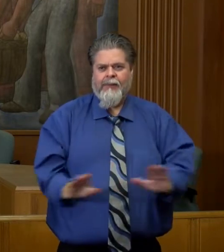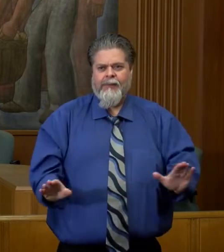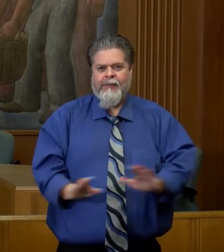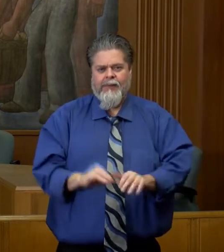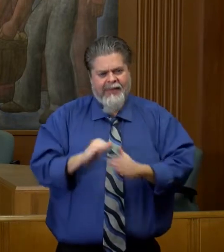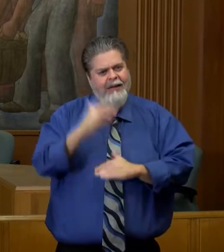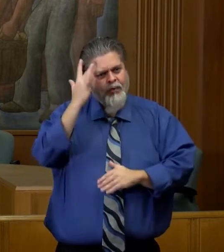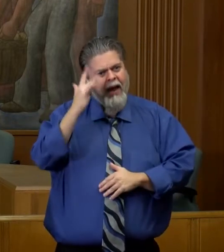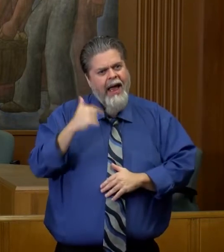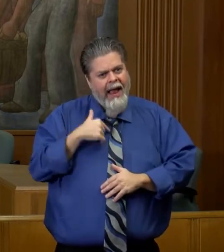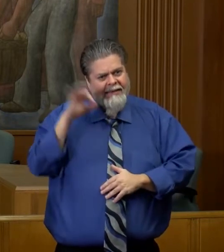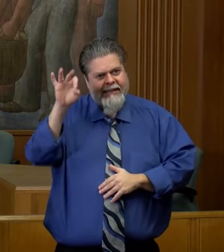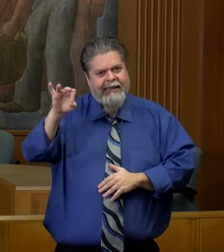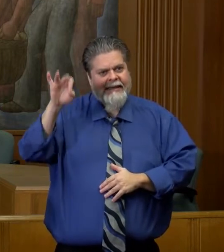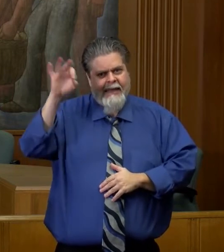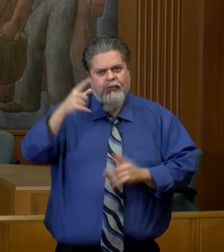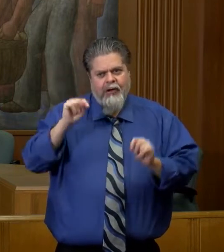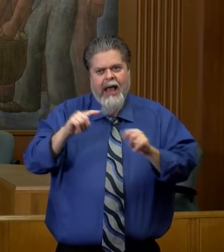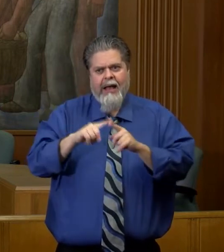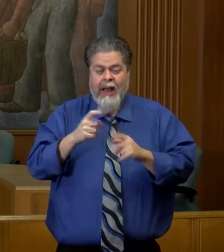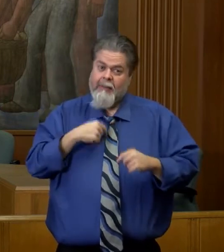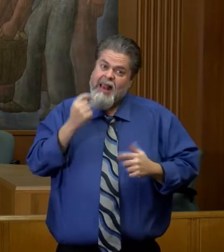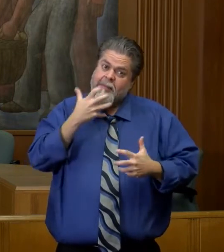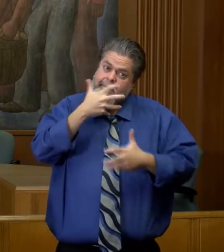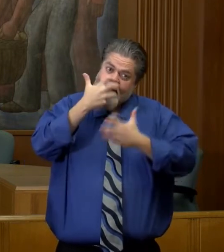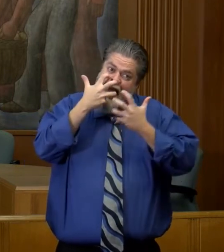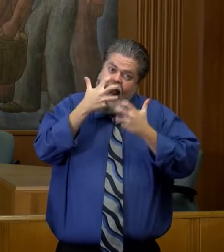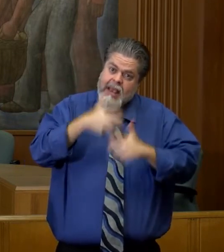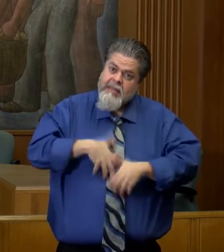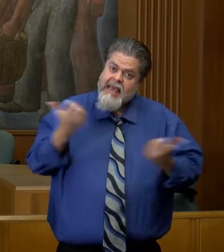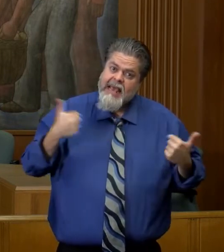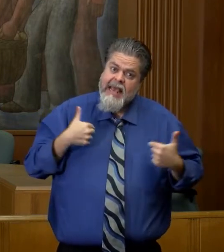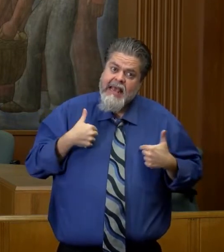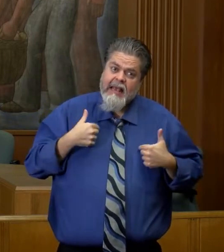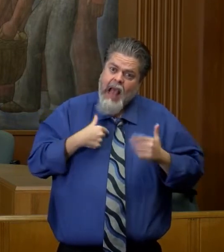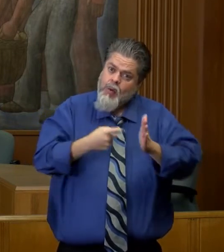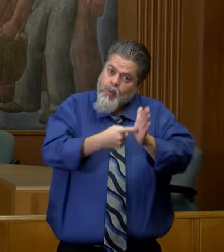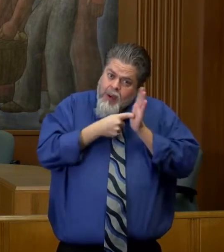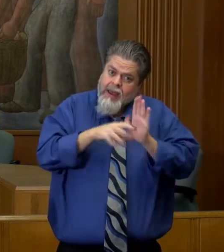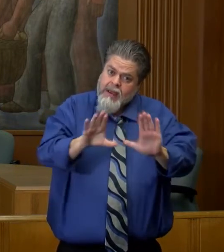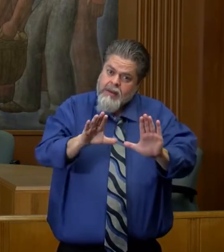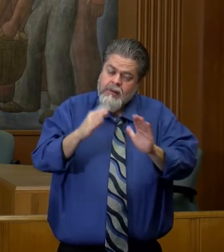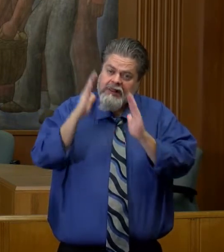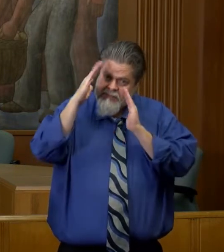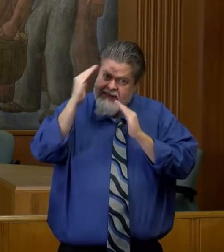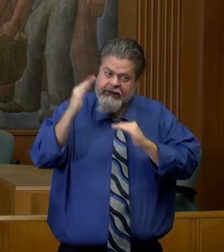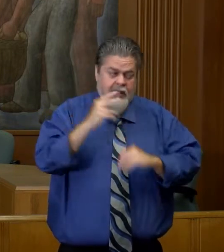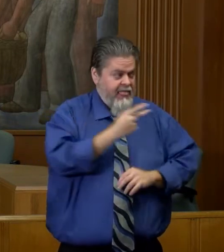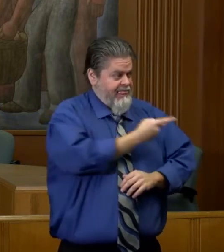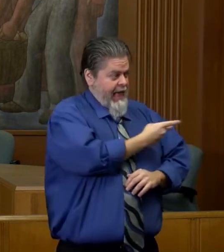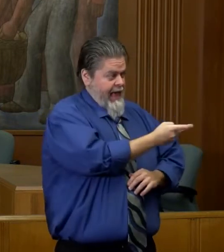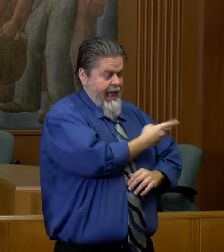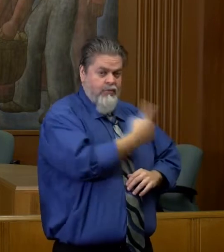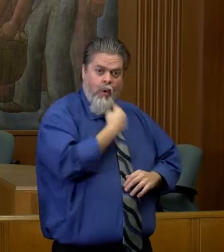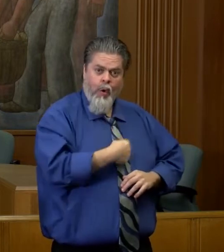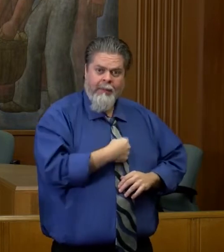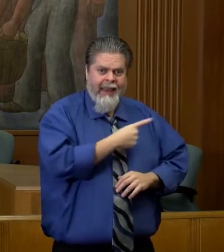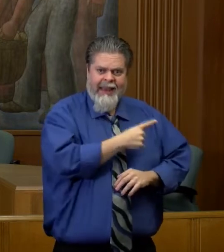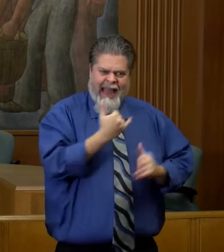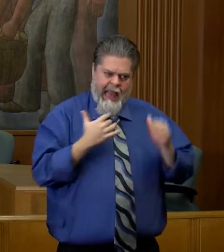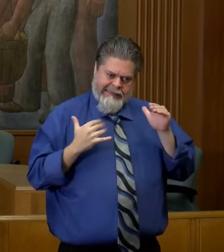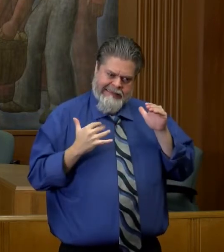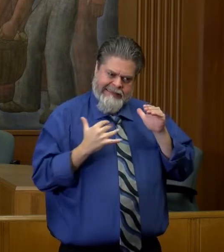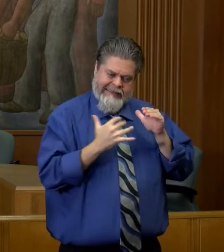the reason why I'm somewhat angry and adamant today is I have health care partners that are saying we need help.